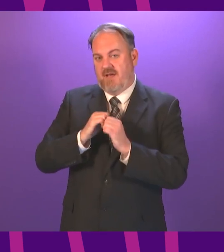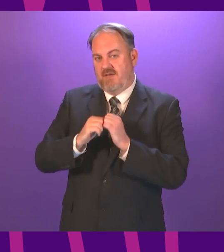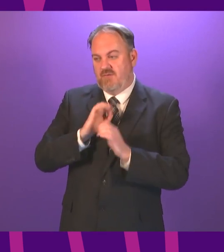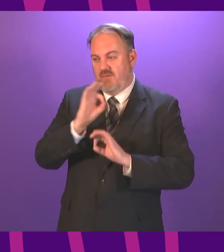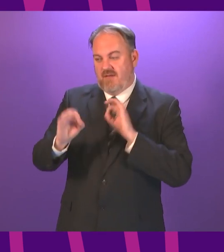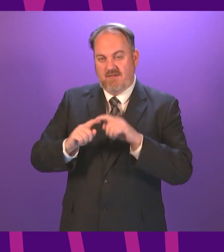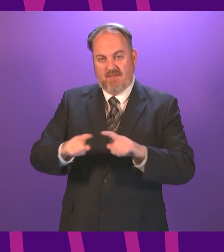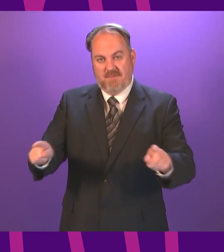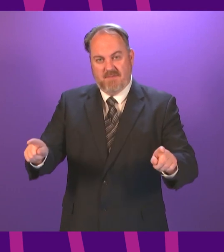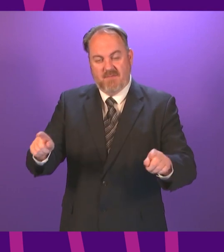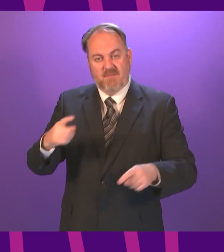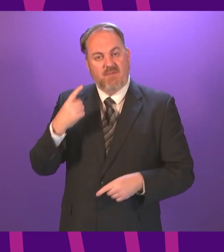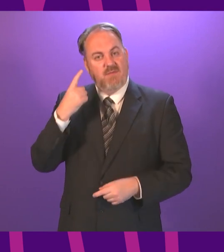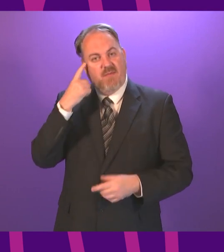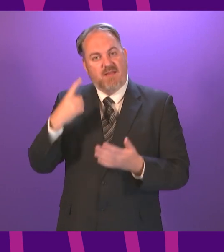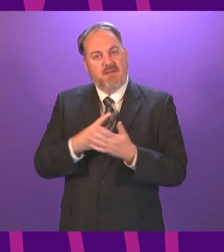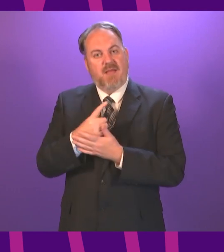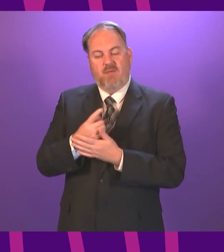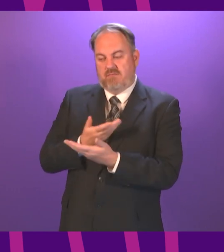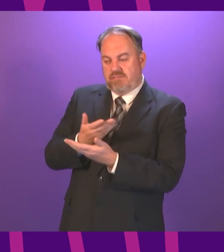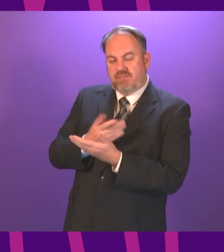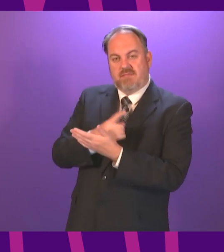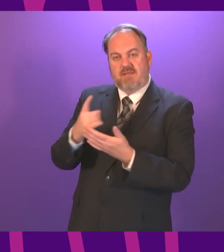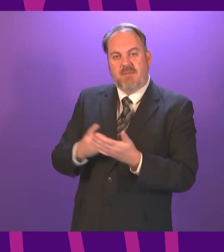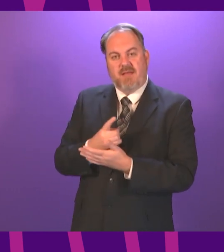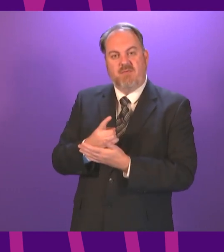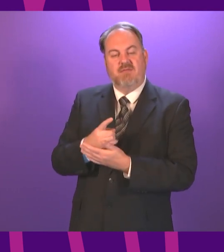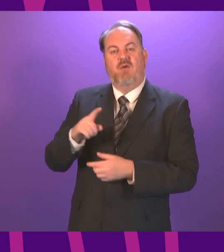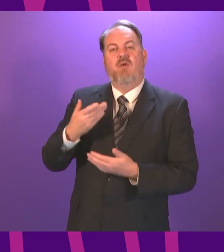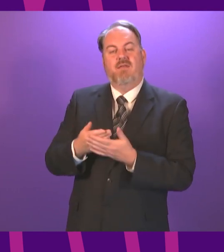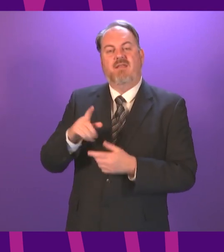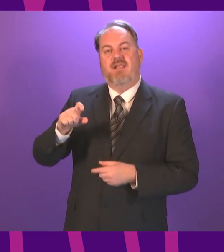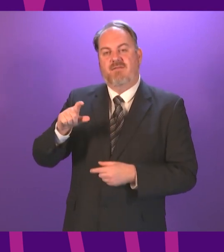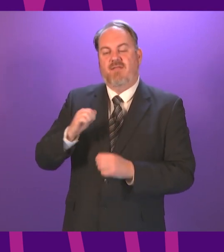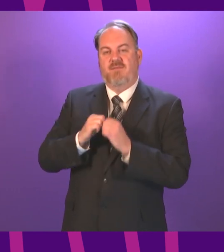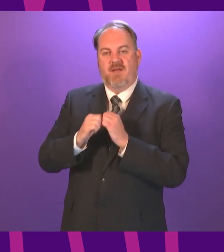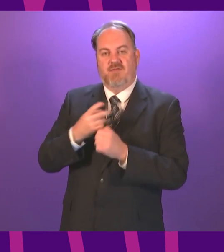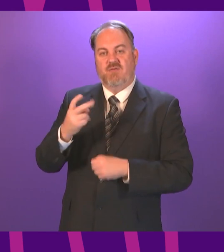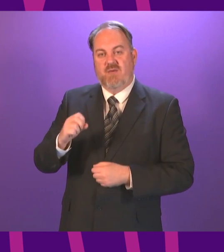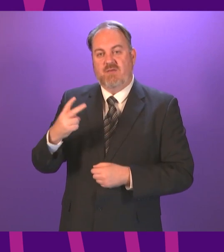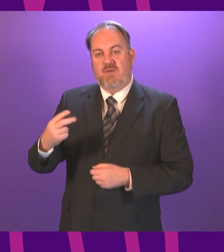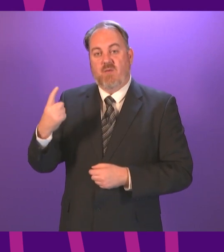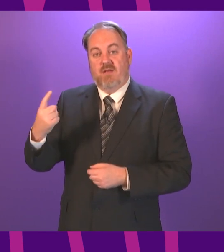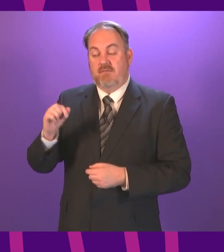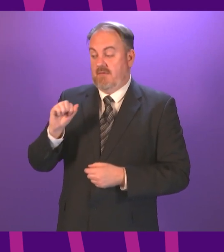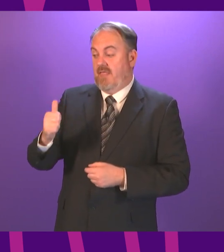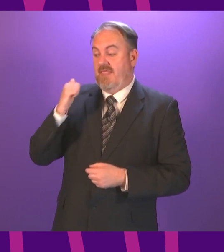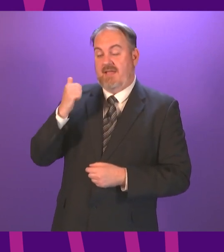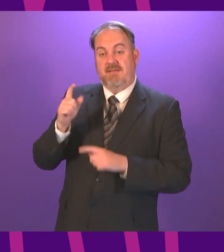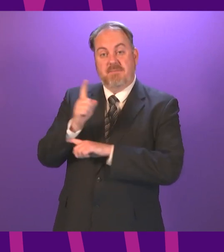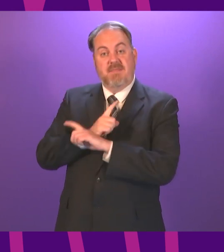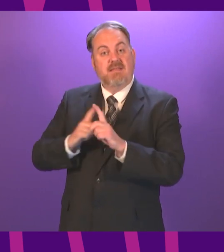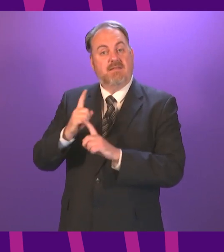consider informally at their session with Mr Russell on the morning of 11th March 2021. No concerns were raised at that session.